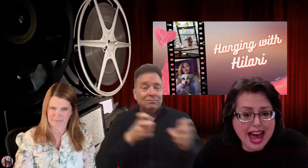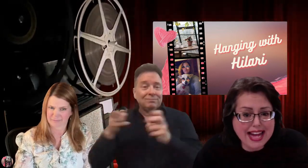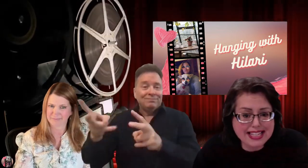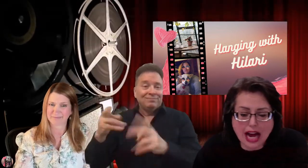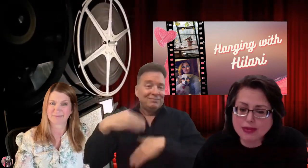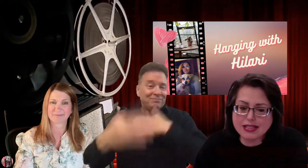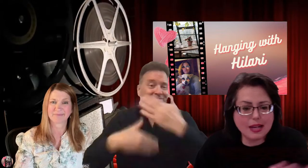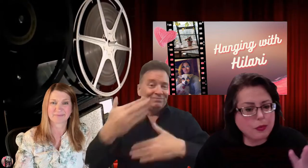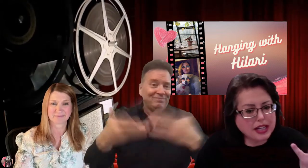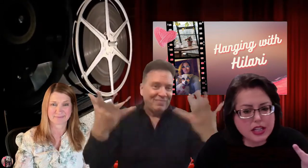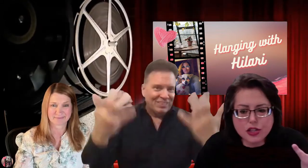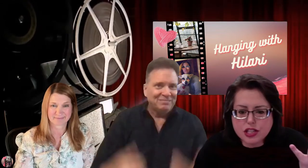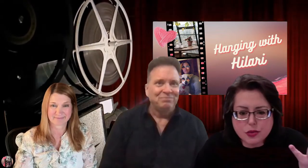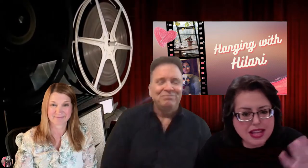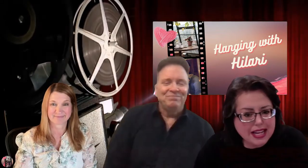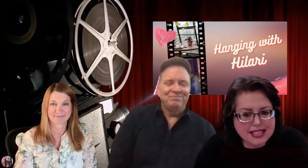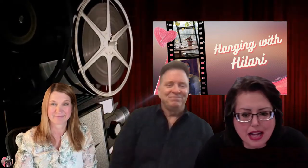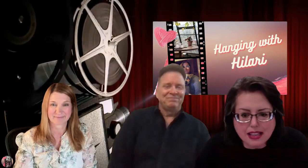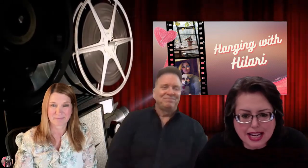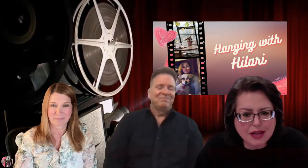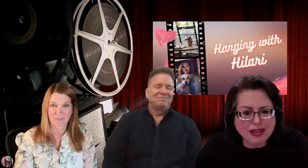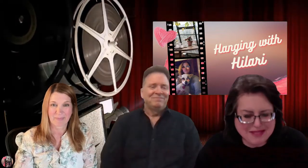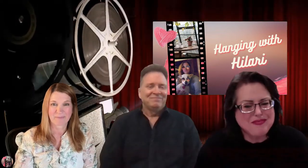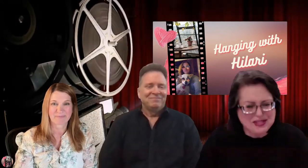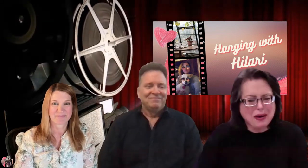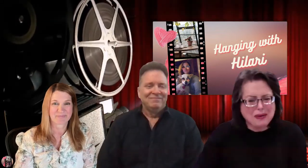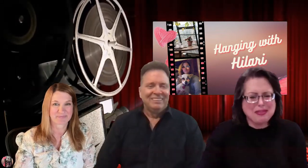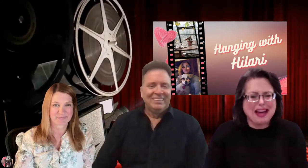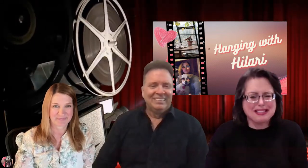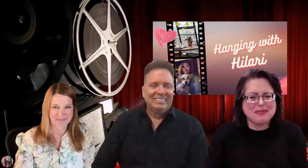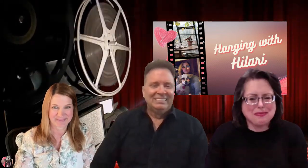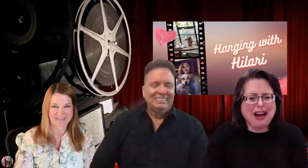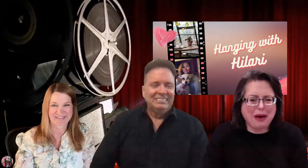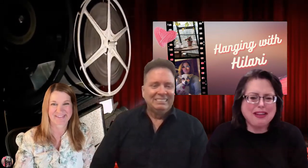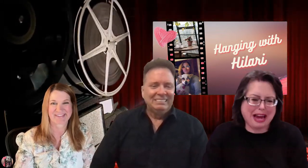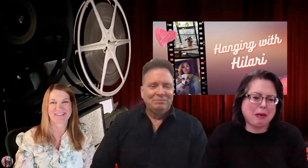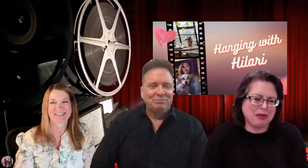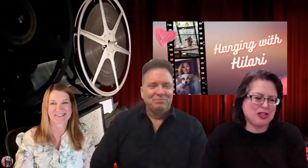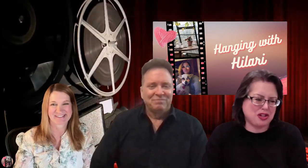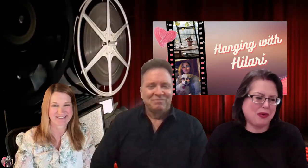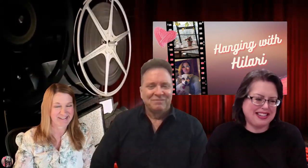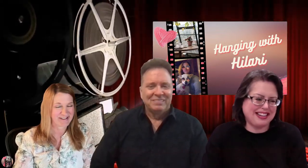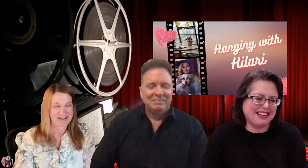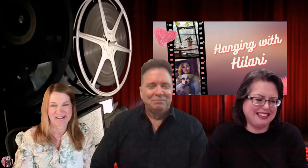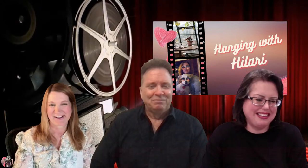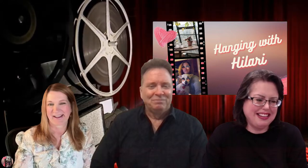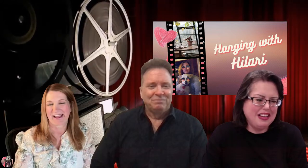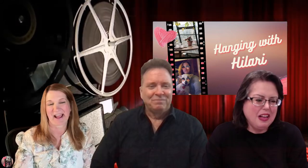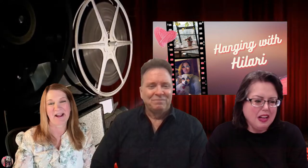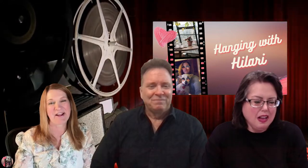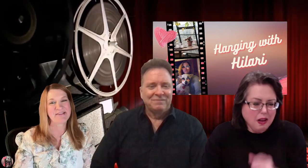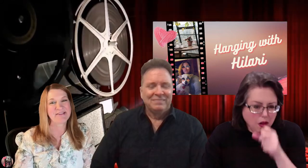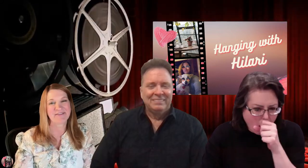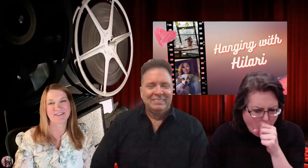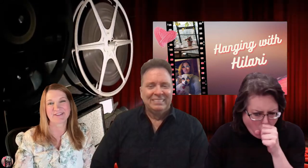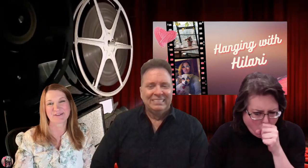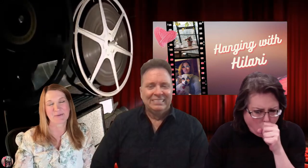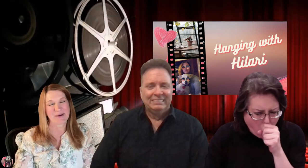And, I was like, we can do this with ASL, can't we? So, that's how we came up with the show idea. I love this so